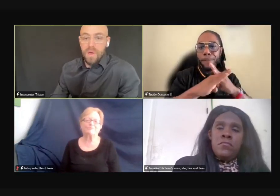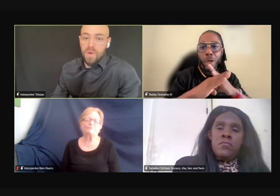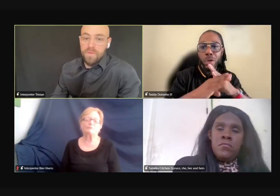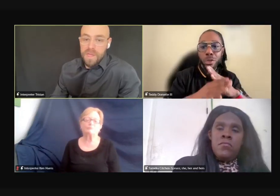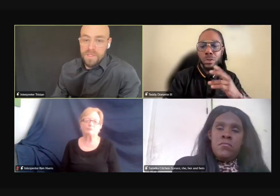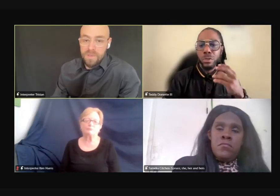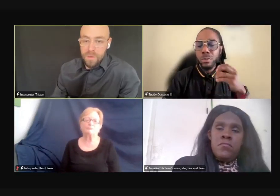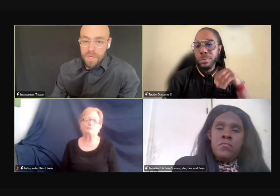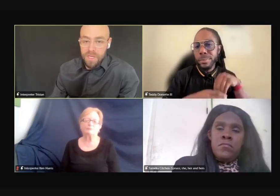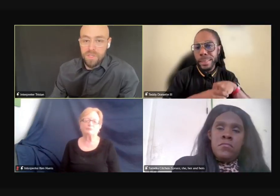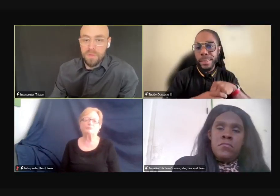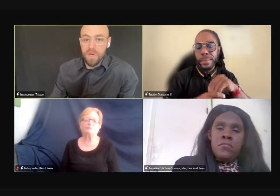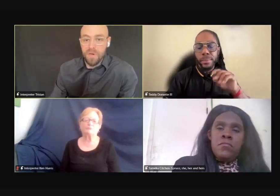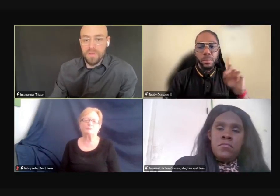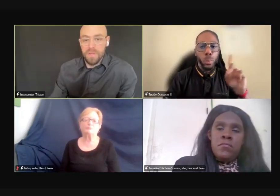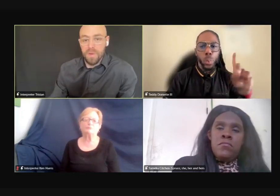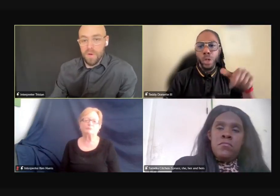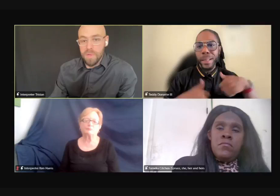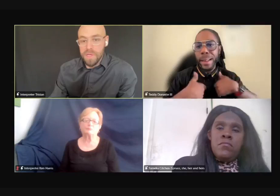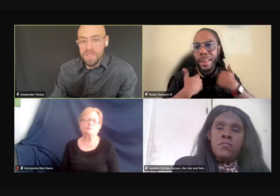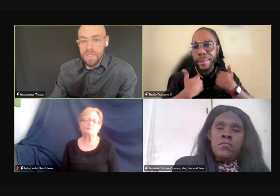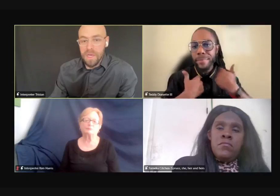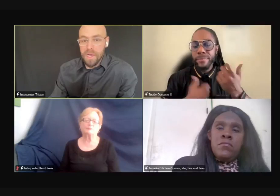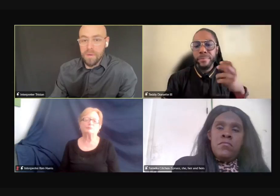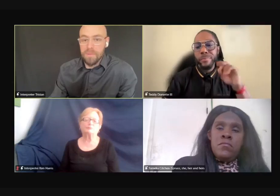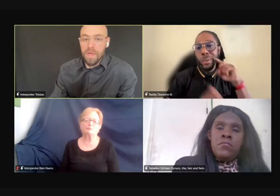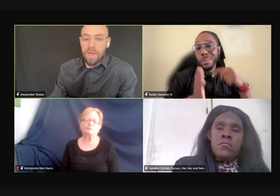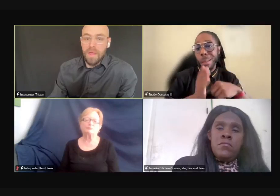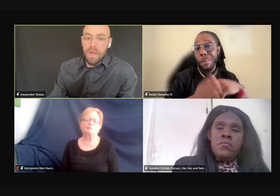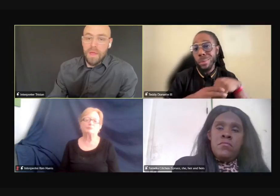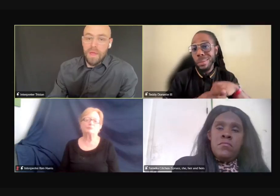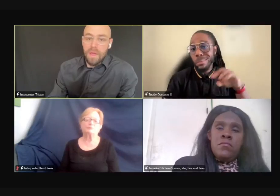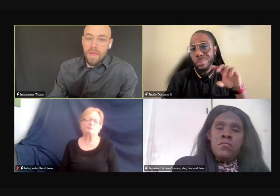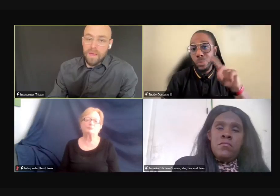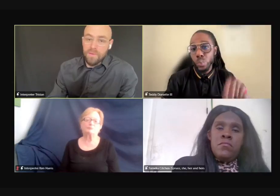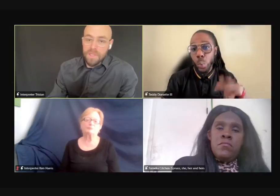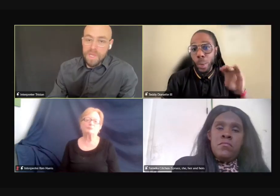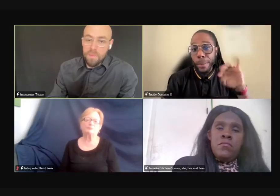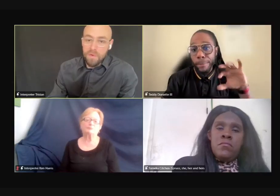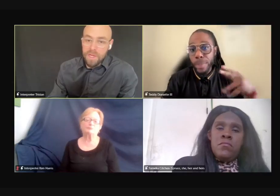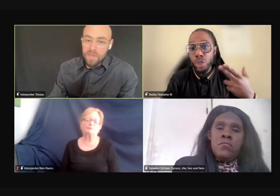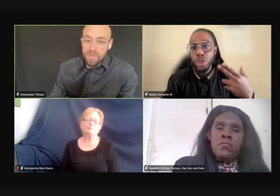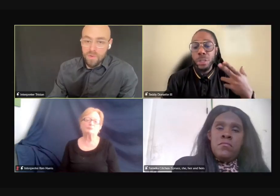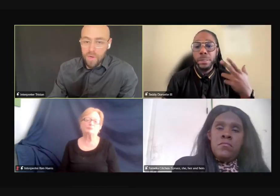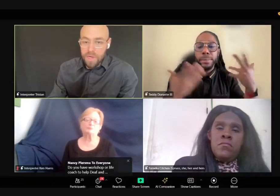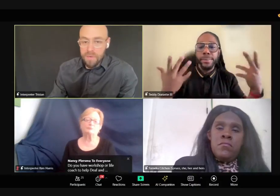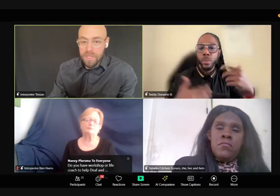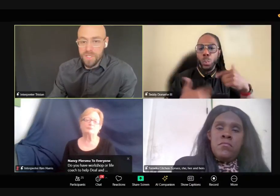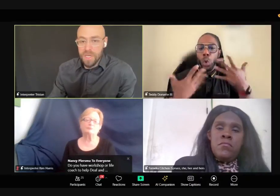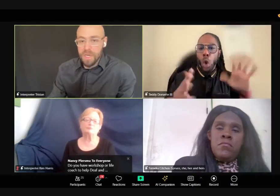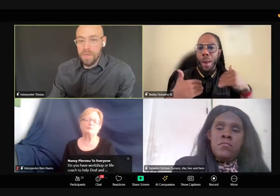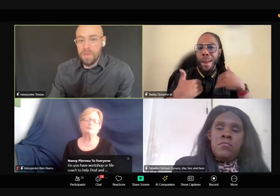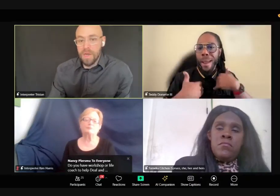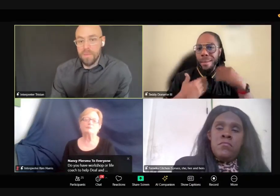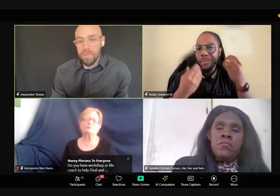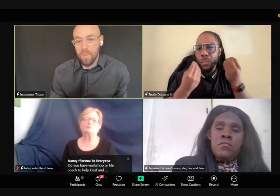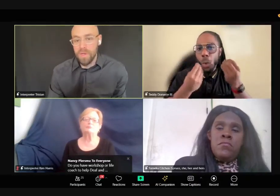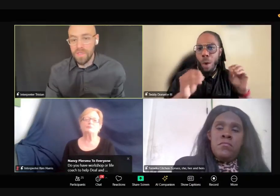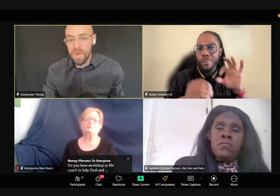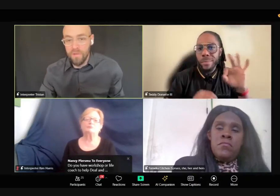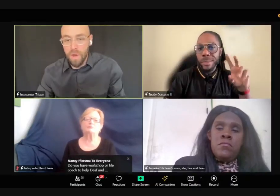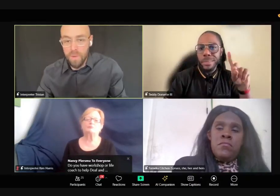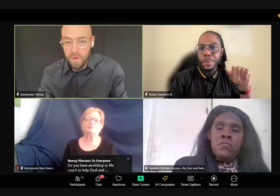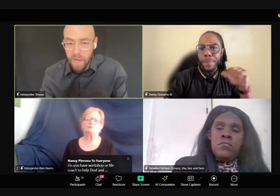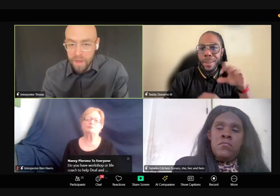who face discrimination and barriers in the workplace. Um, uh, for example, in Detroit, Michigan, um,